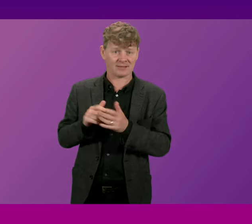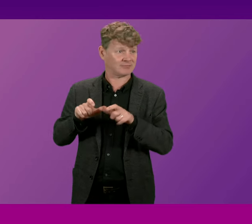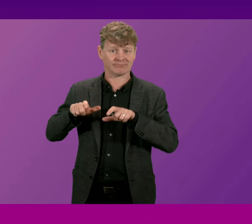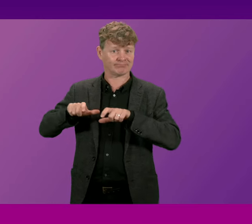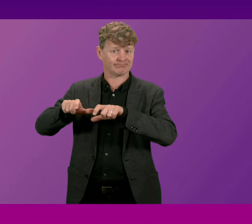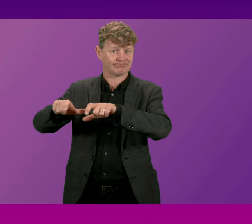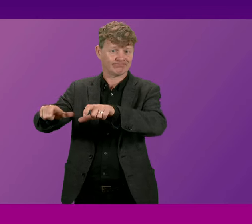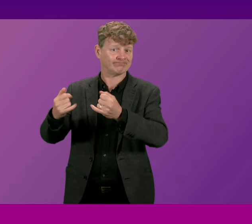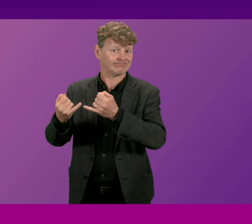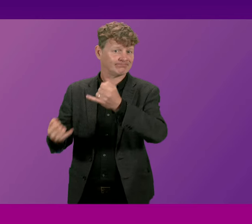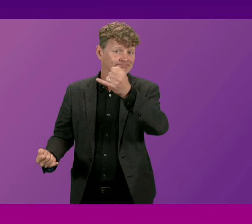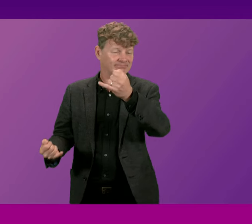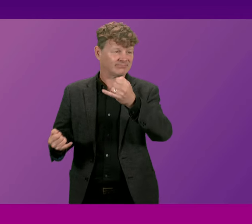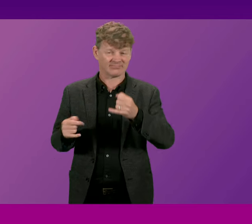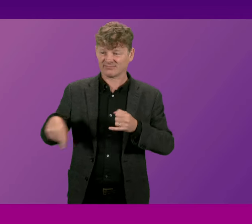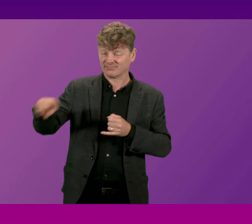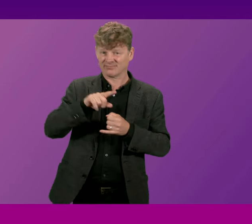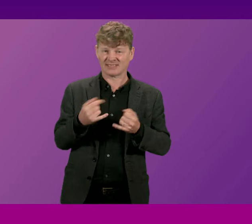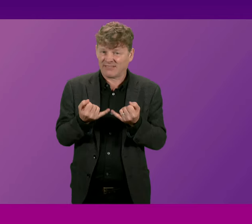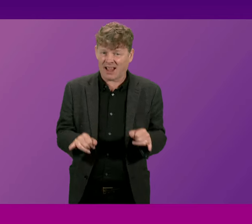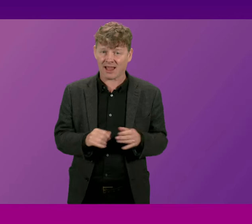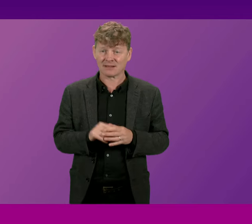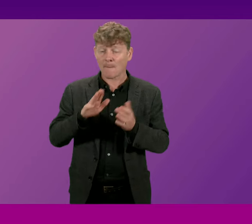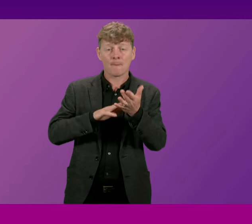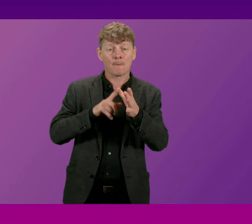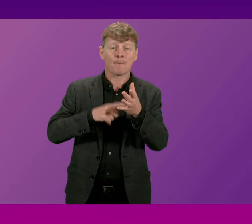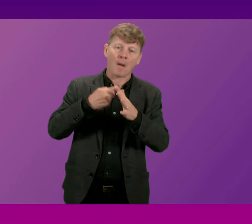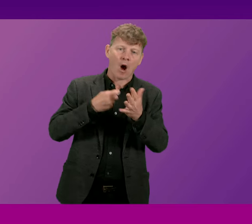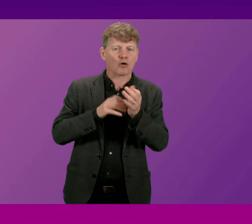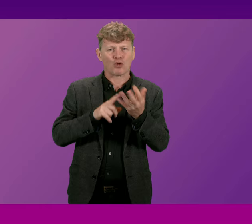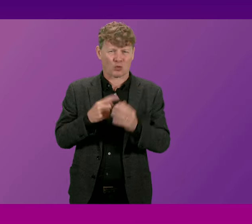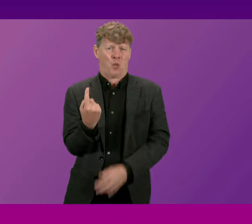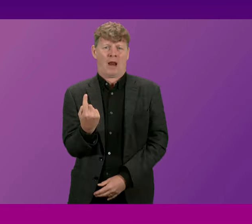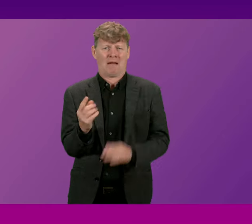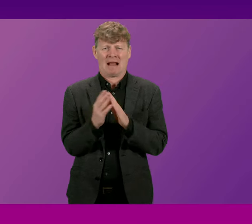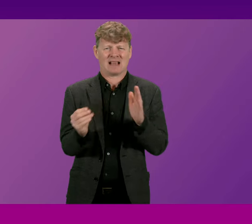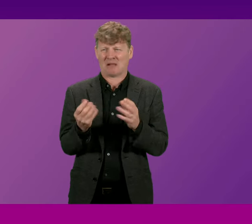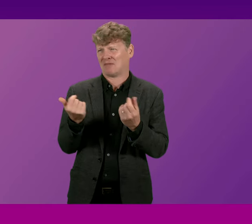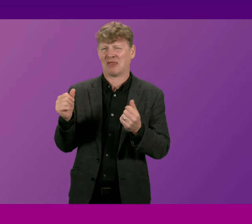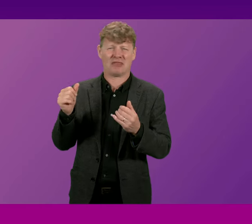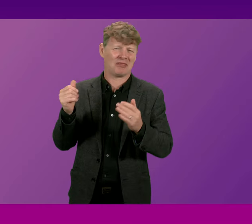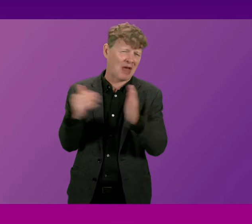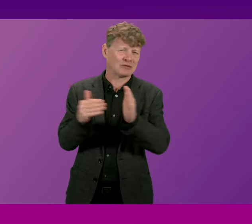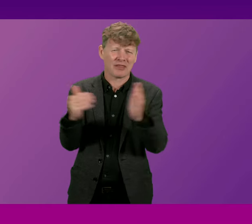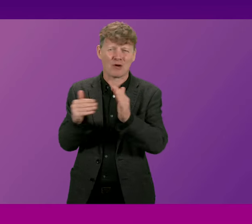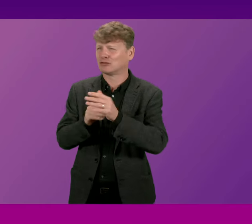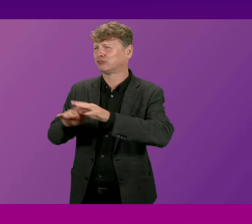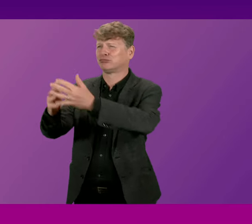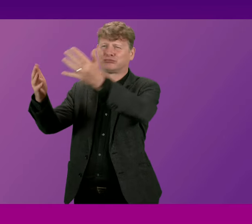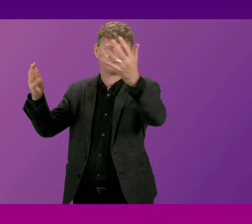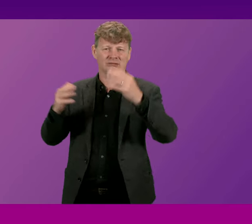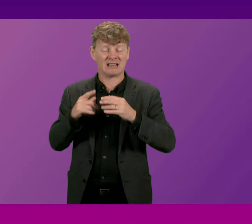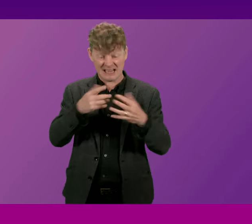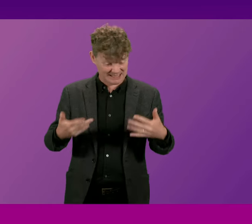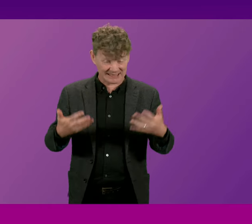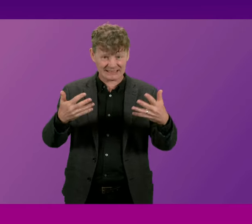failed by this government and Mark is just one example of thousands of examples right across our NHS which is in crisis and the statistics are so